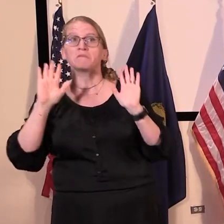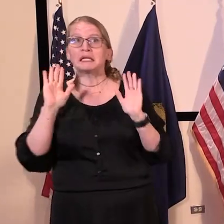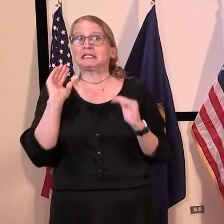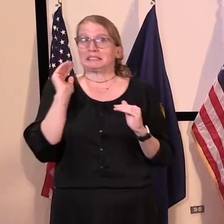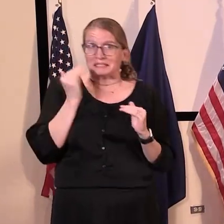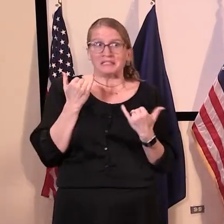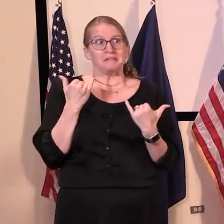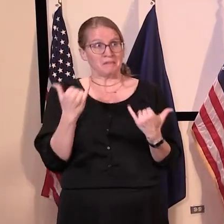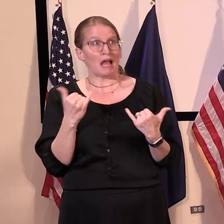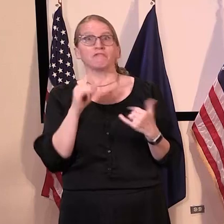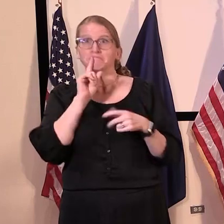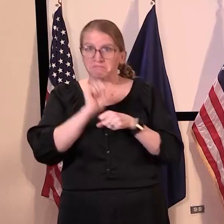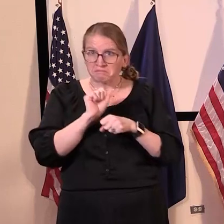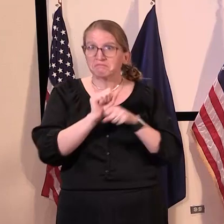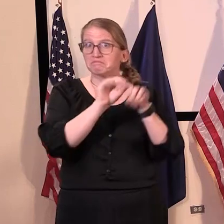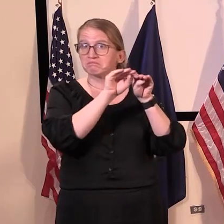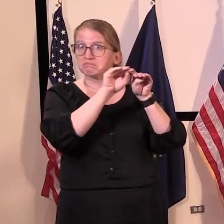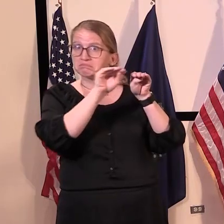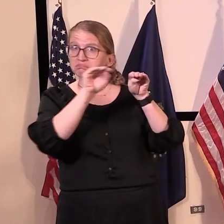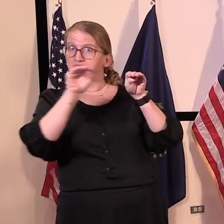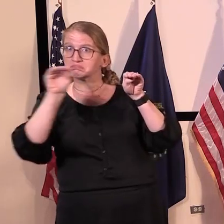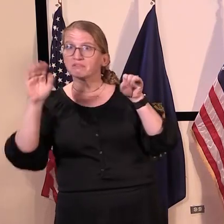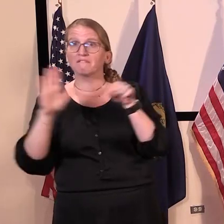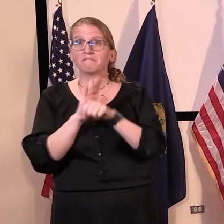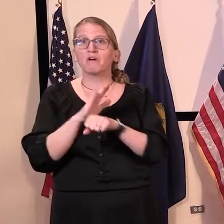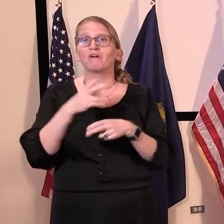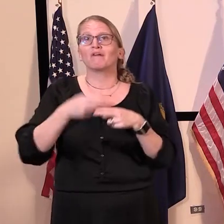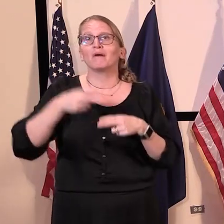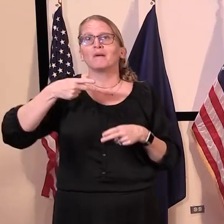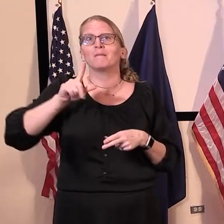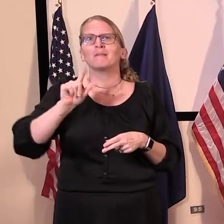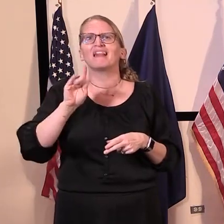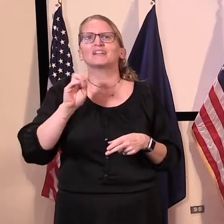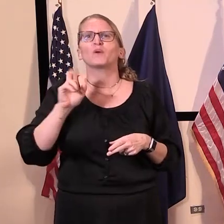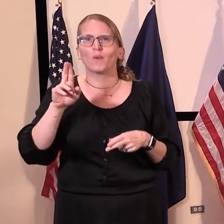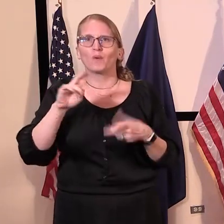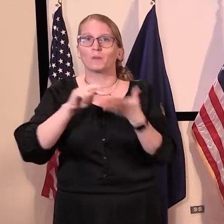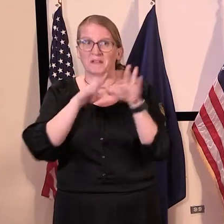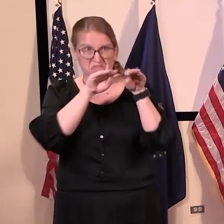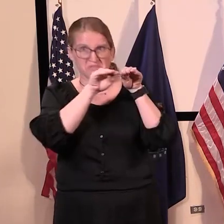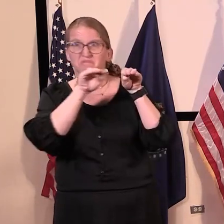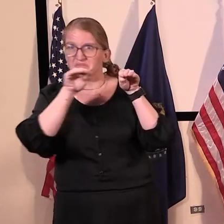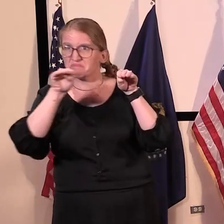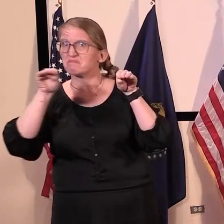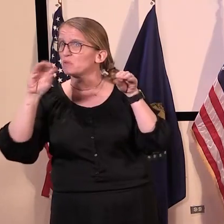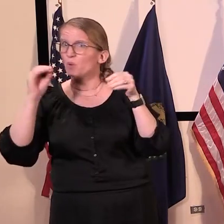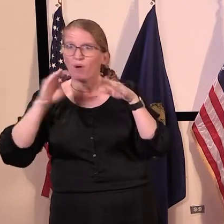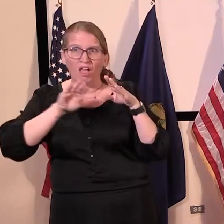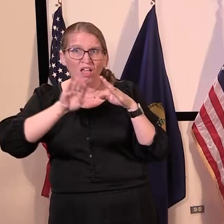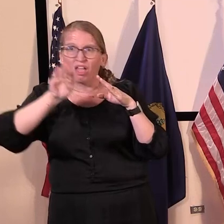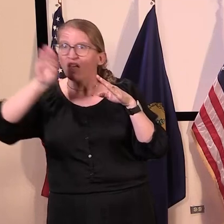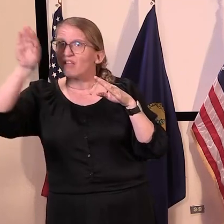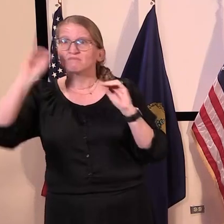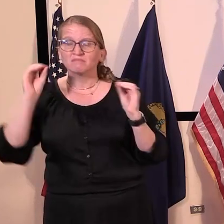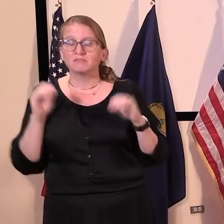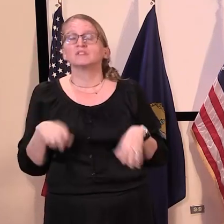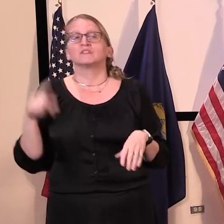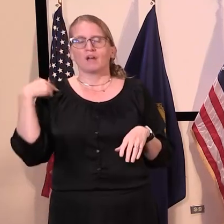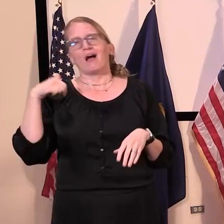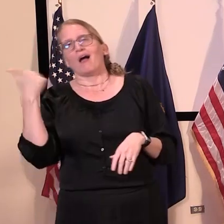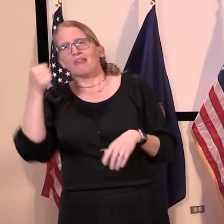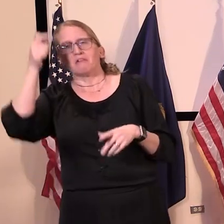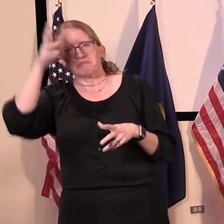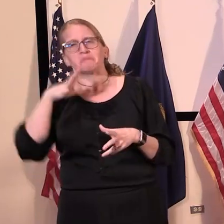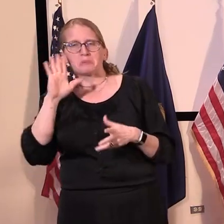a plateau. Mr. Peechek will share details on our latest modeling in a moment. I want to thank Vermonters for all